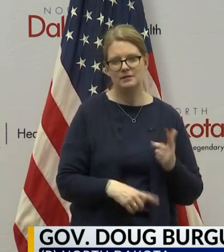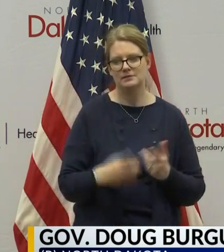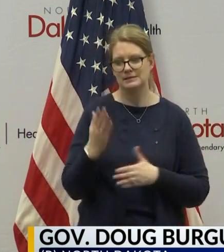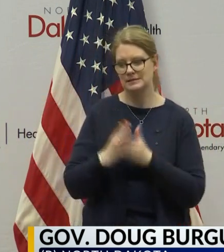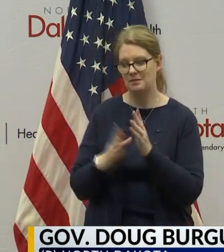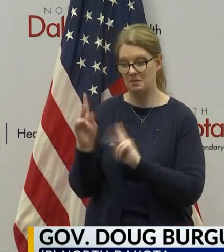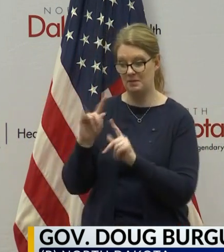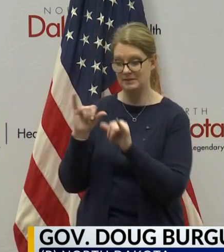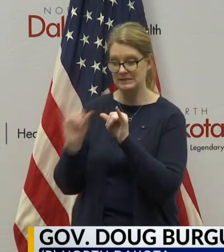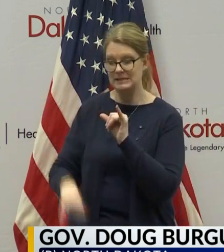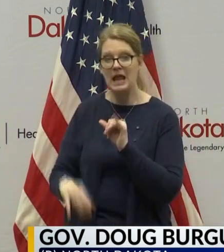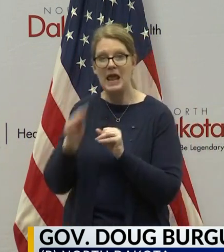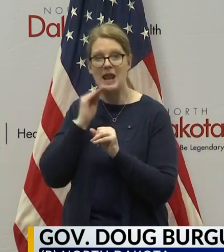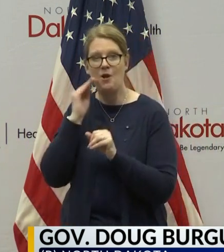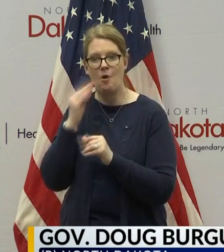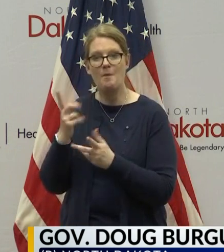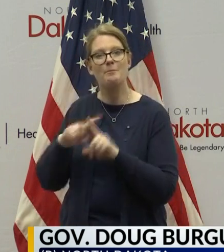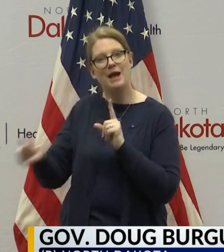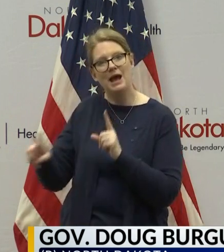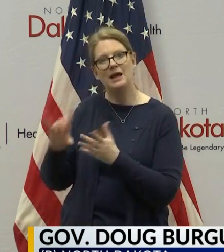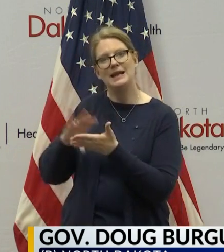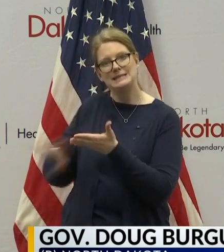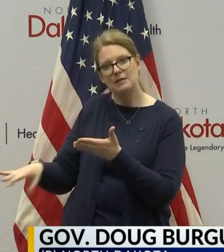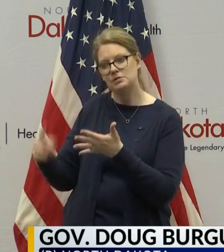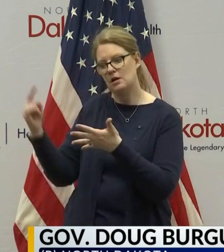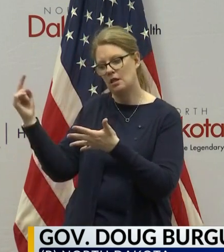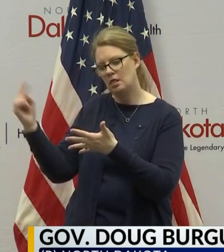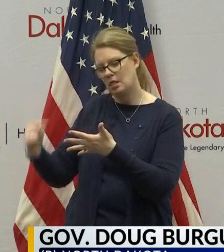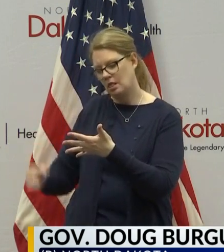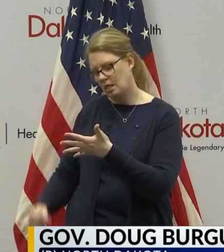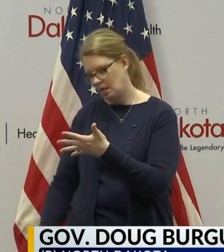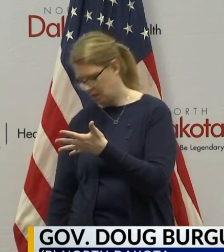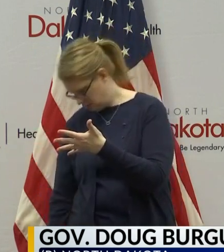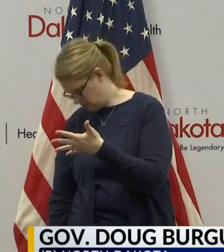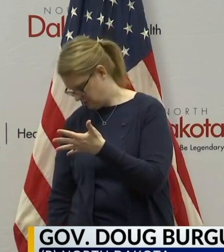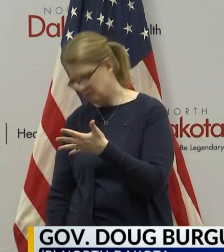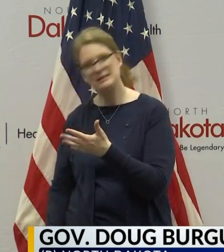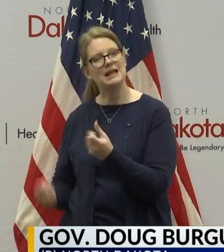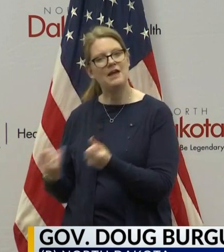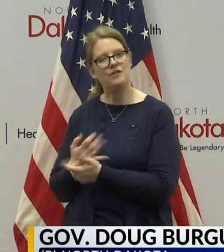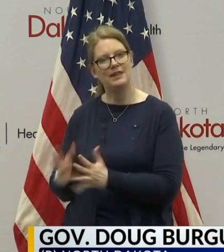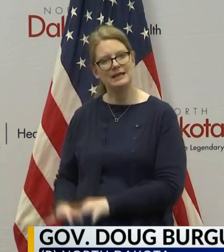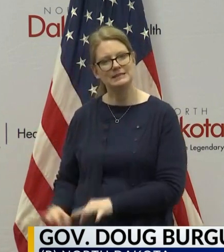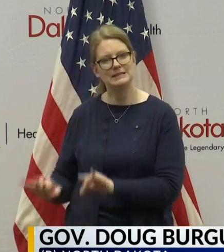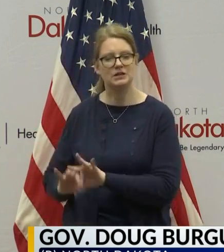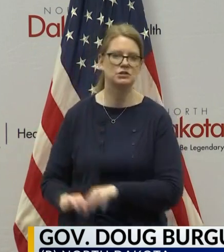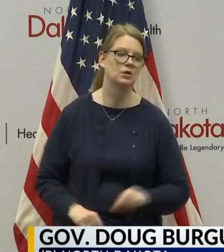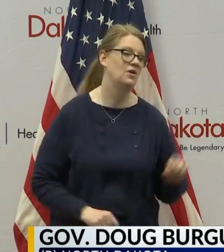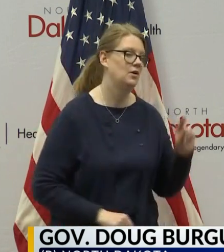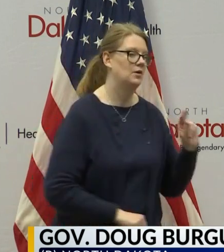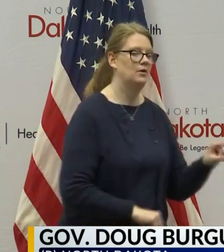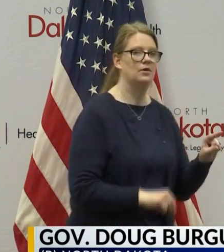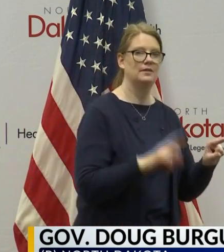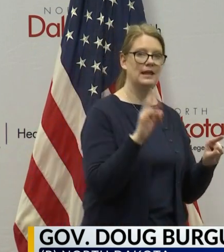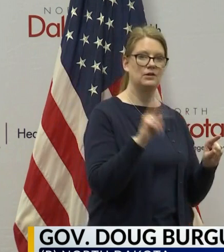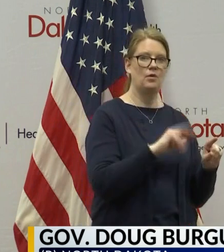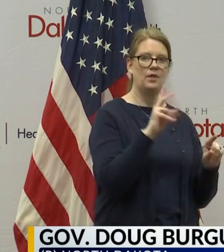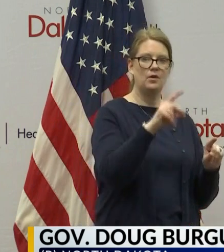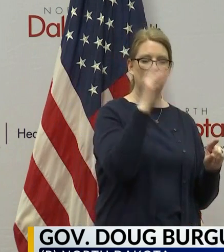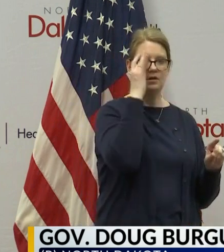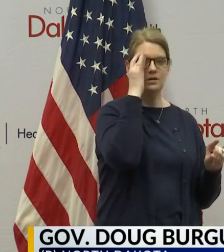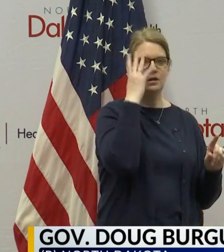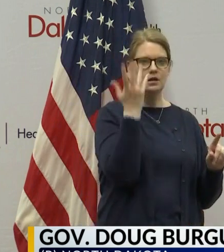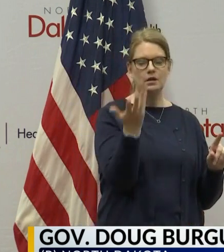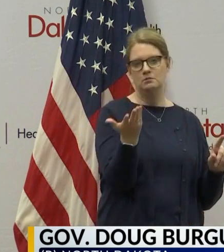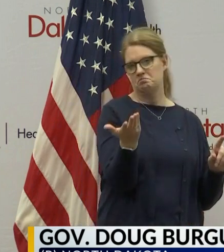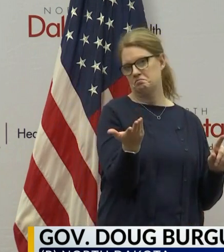with a list of exceptions that's so long that it's actually meaningless, because everything is essential. Or someone else, you know, in North Dakota where we may